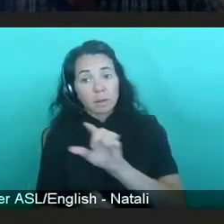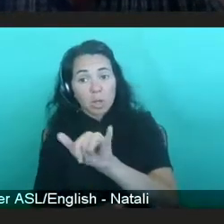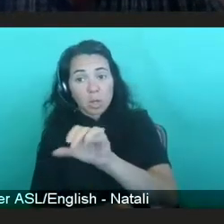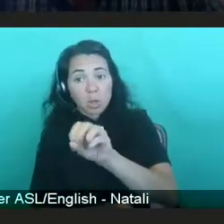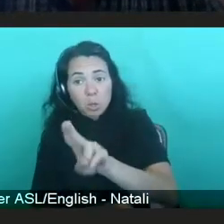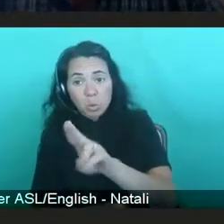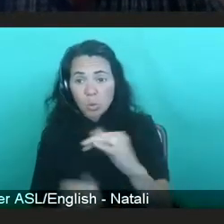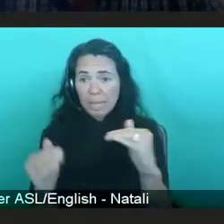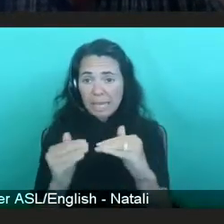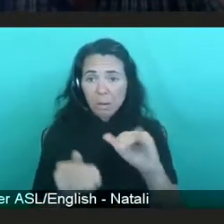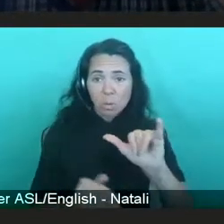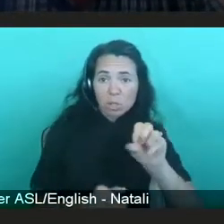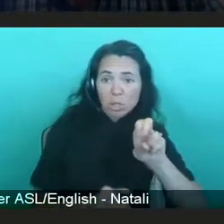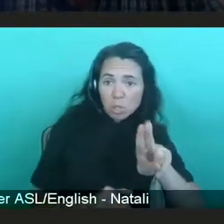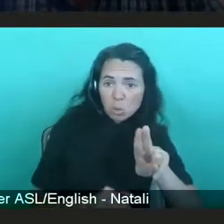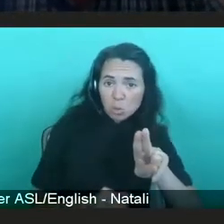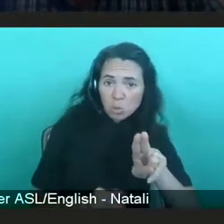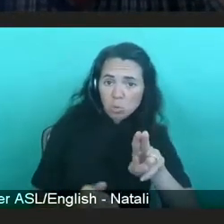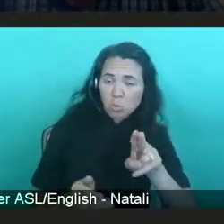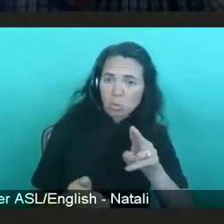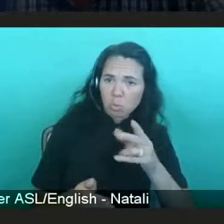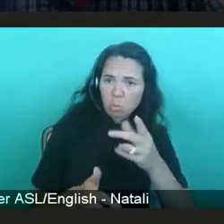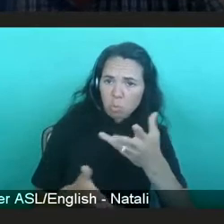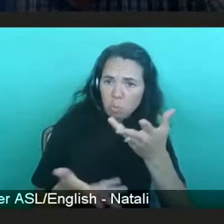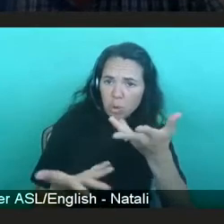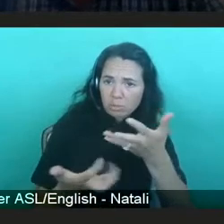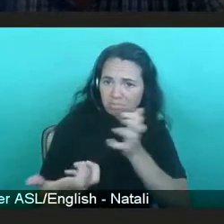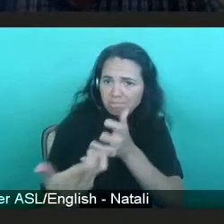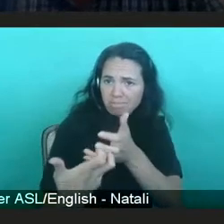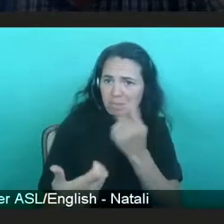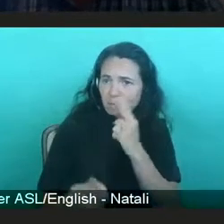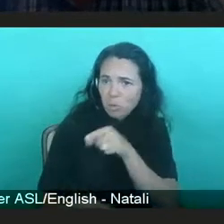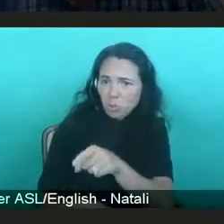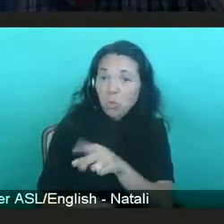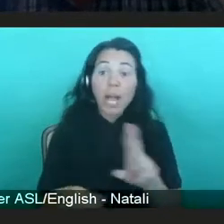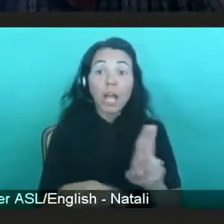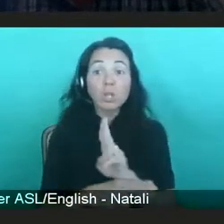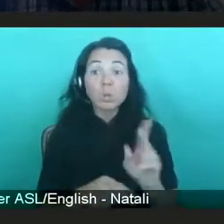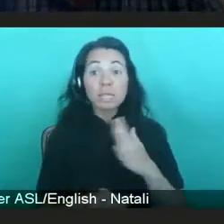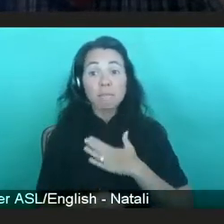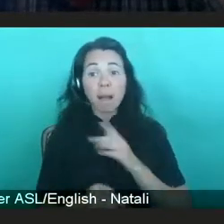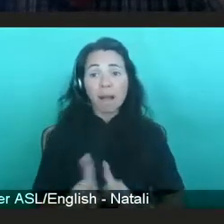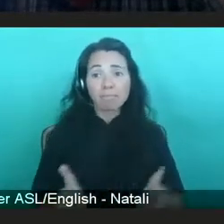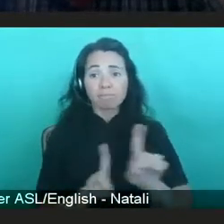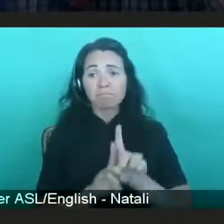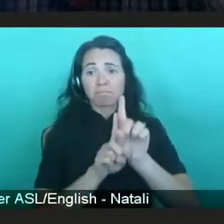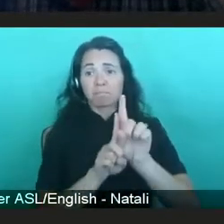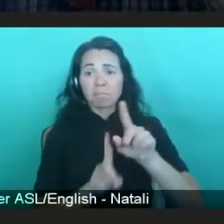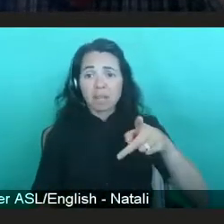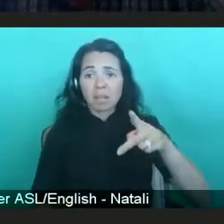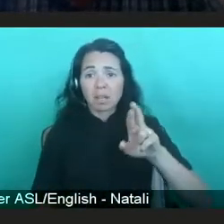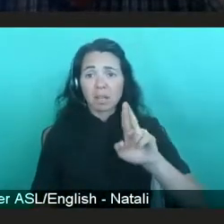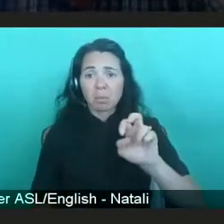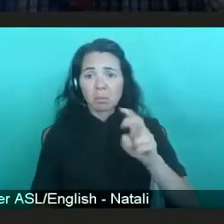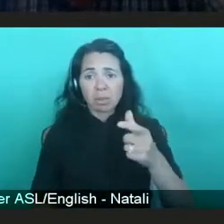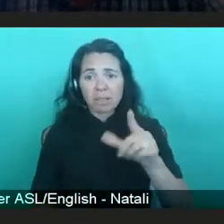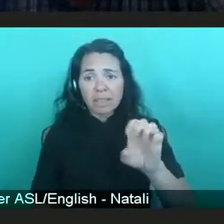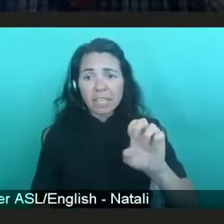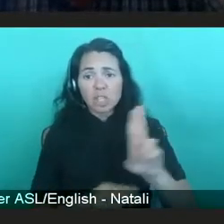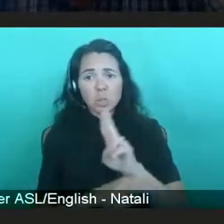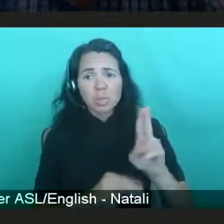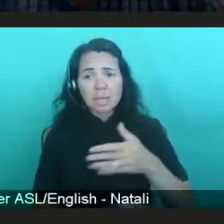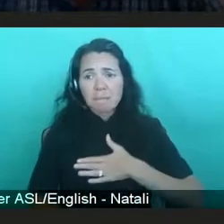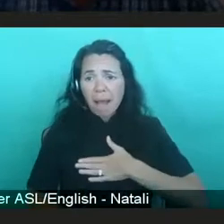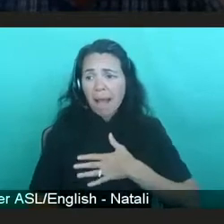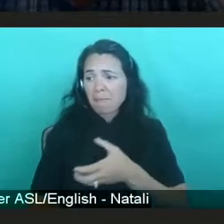then using my privilege and leveraging my power and influence, how